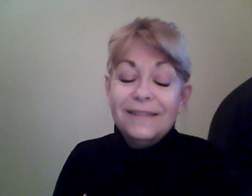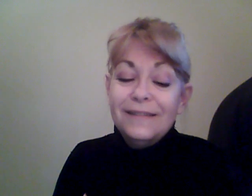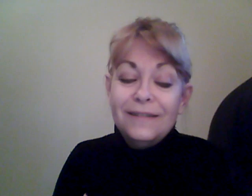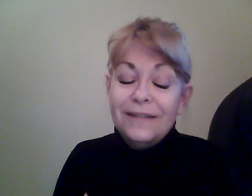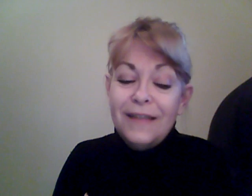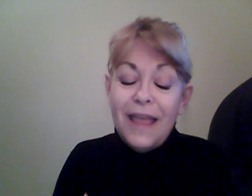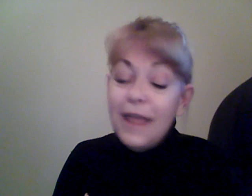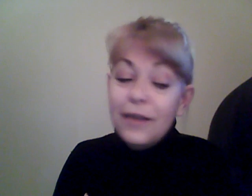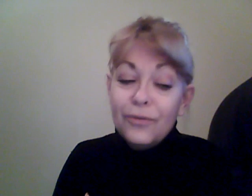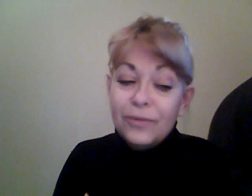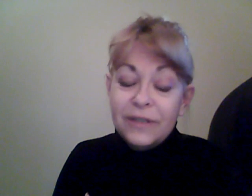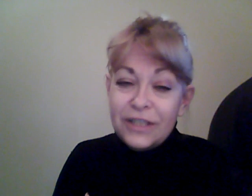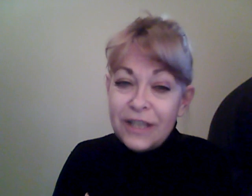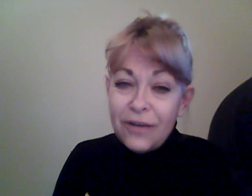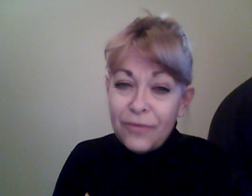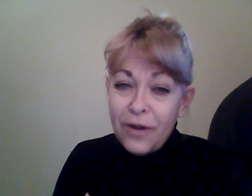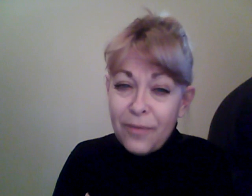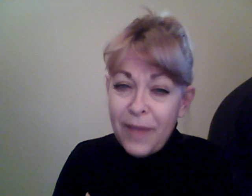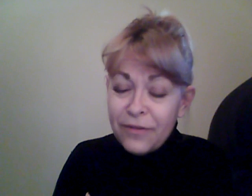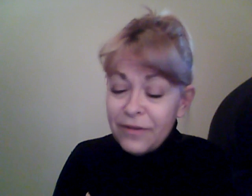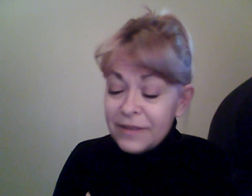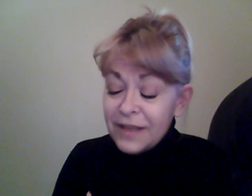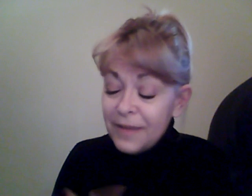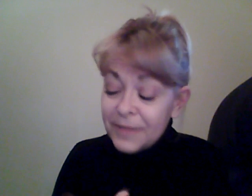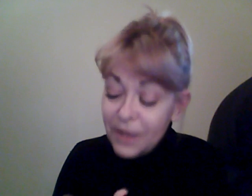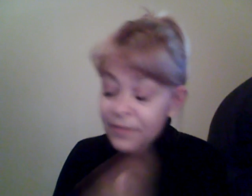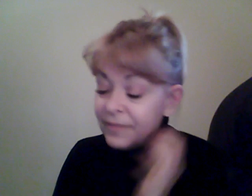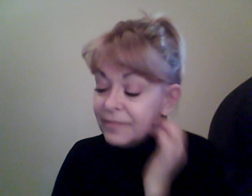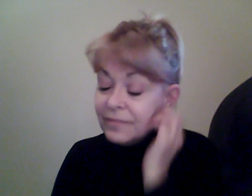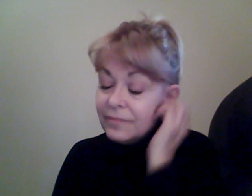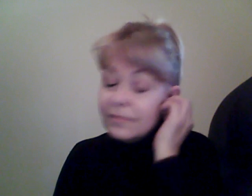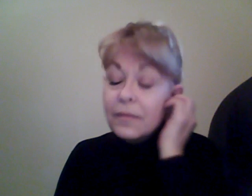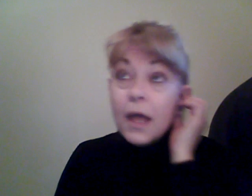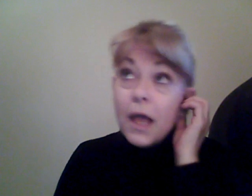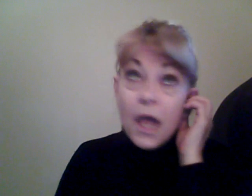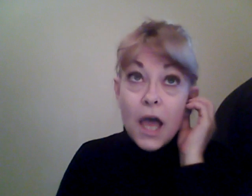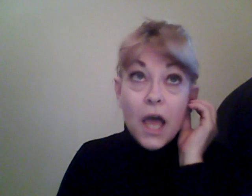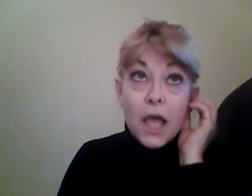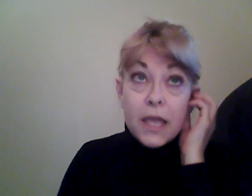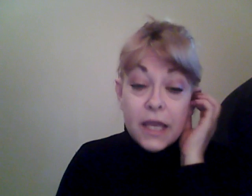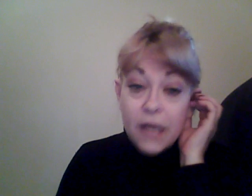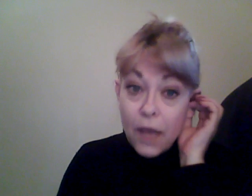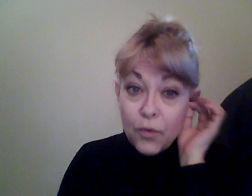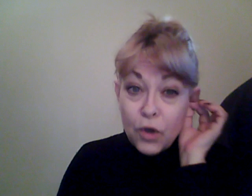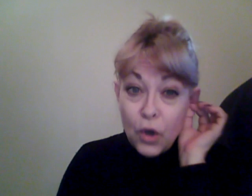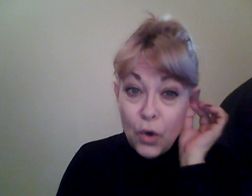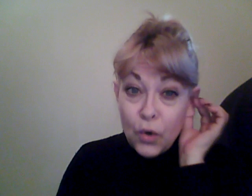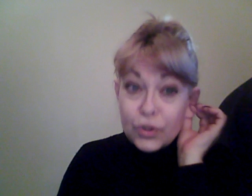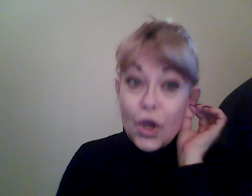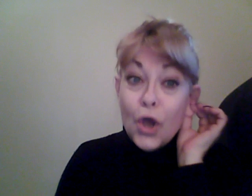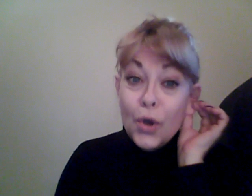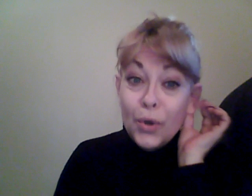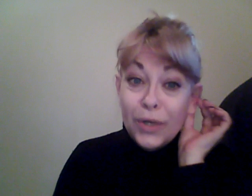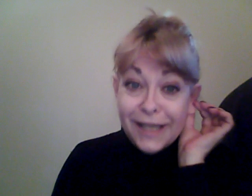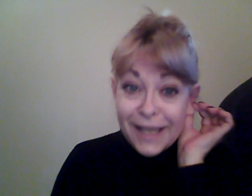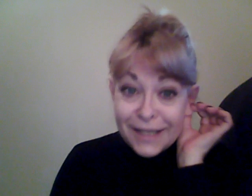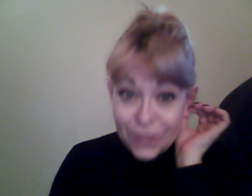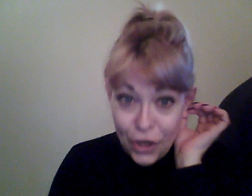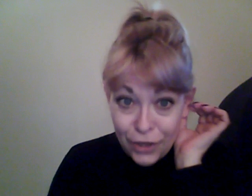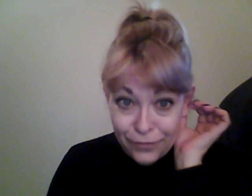And, anger will lead you down the wrong path all the time. So, again, I will go totally against all of